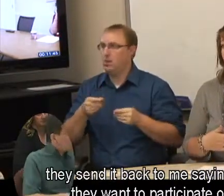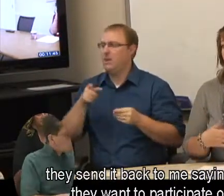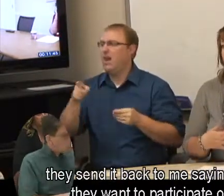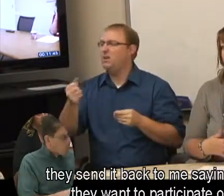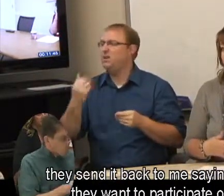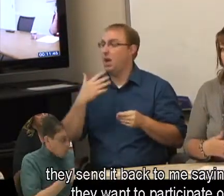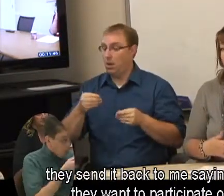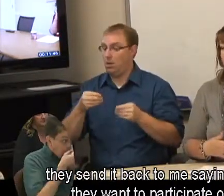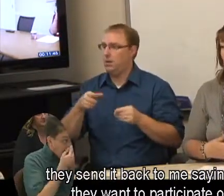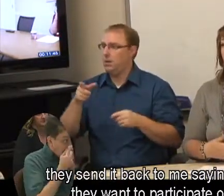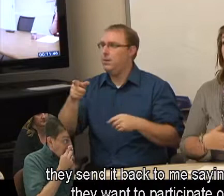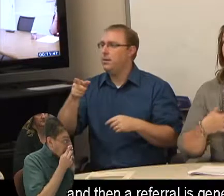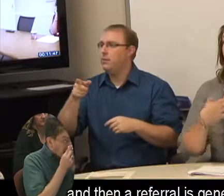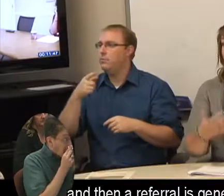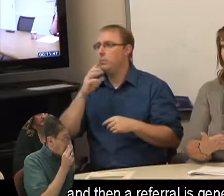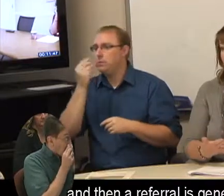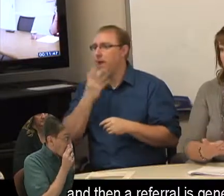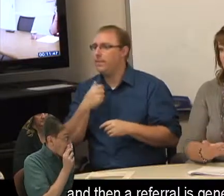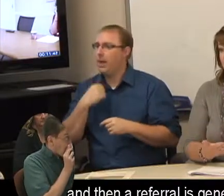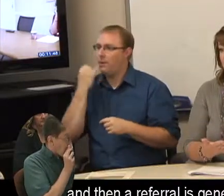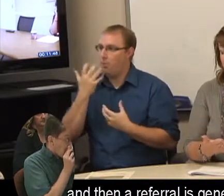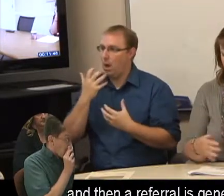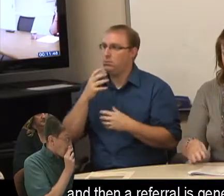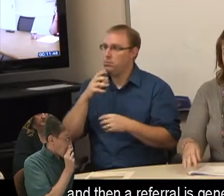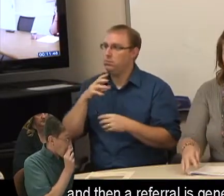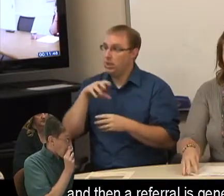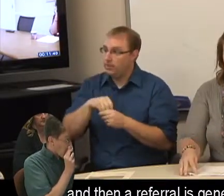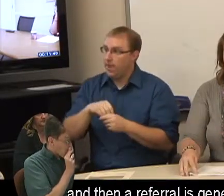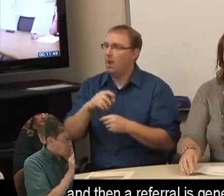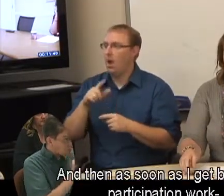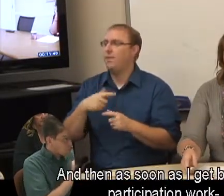saying whether they want to participate or not. And then a referral is generated.